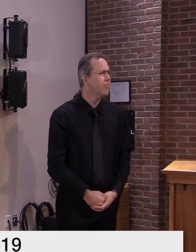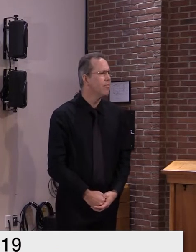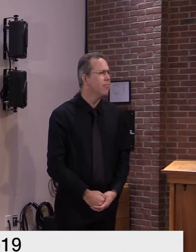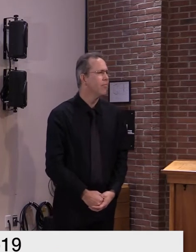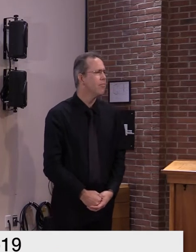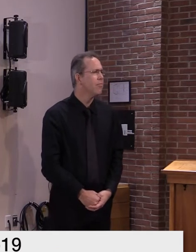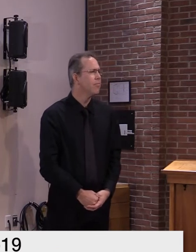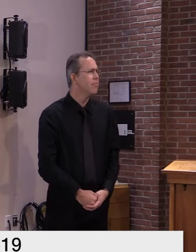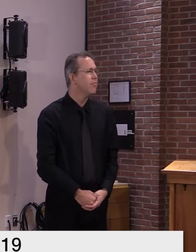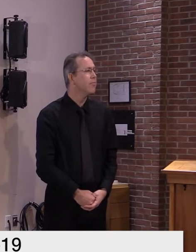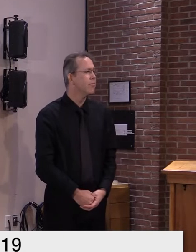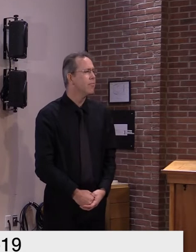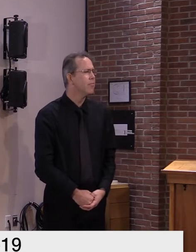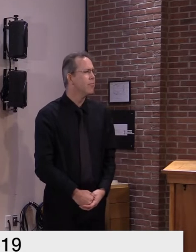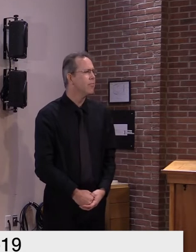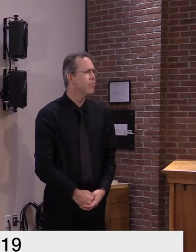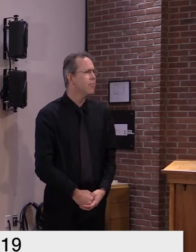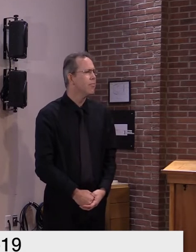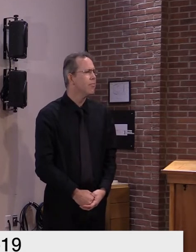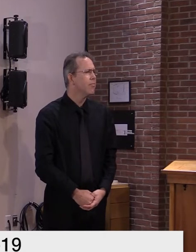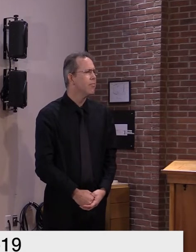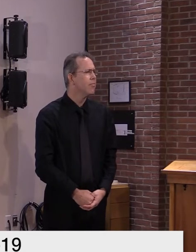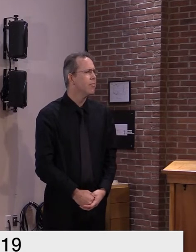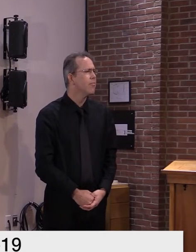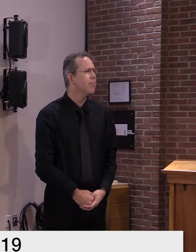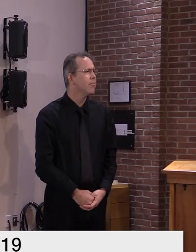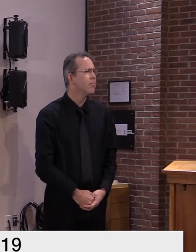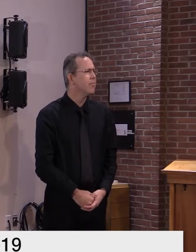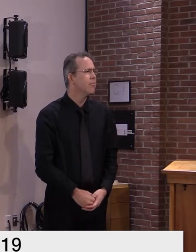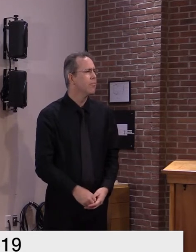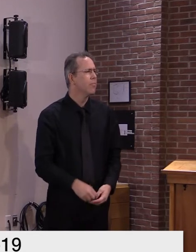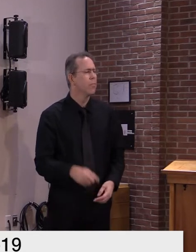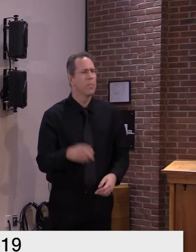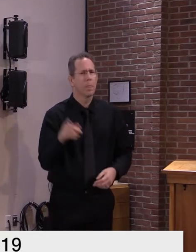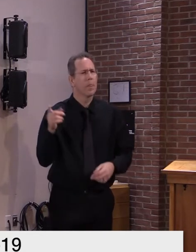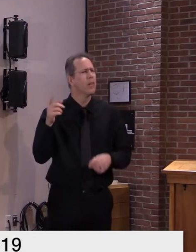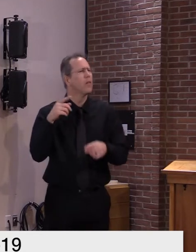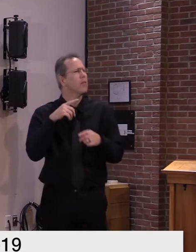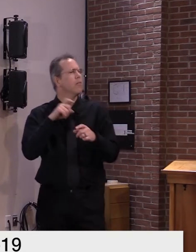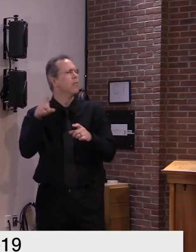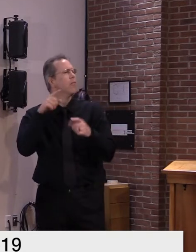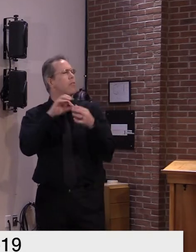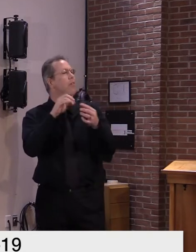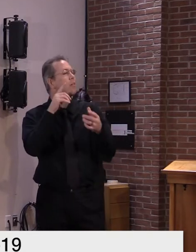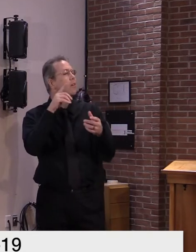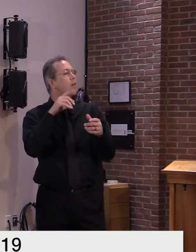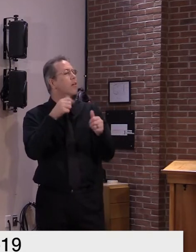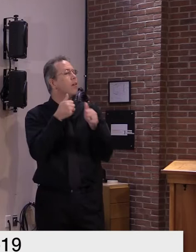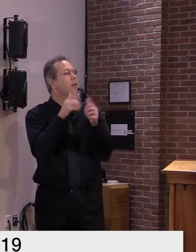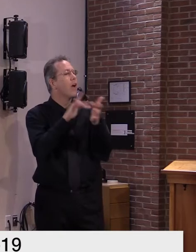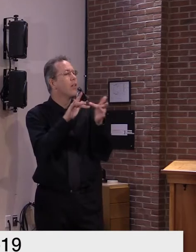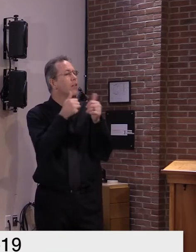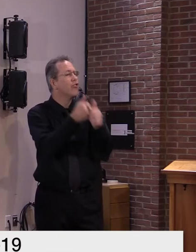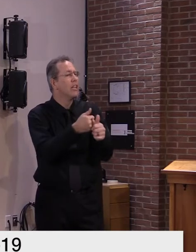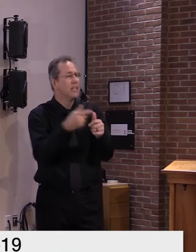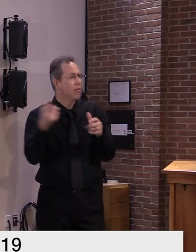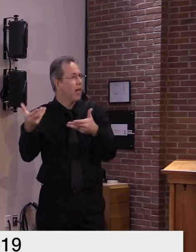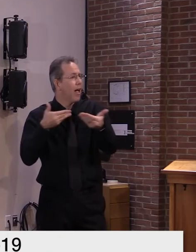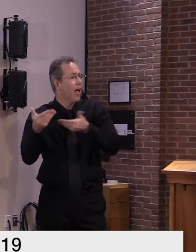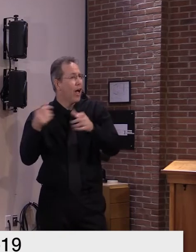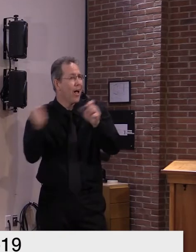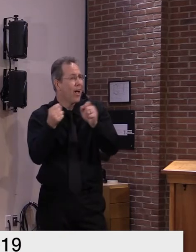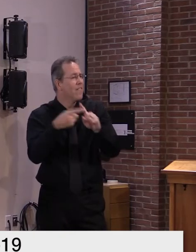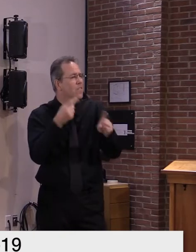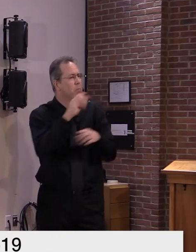me say you just went out of my pay grade on how much is